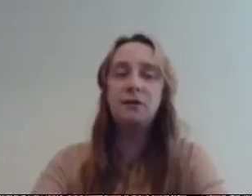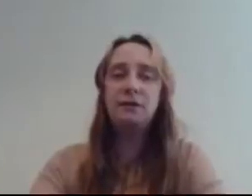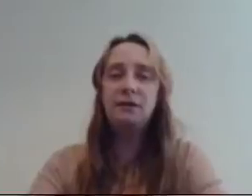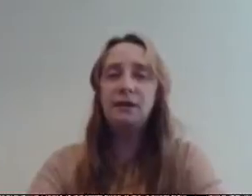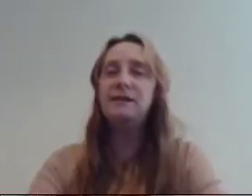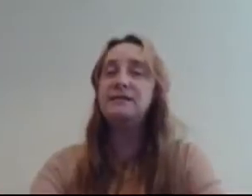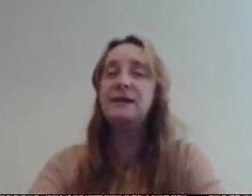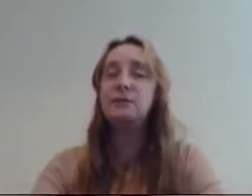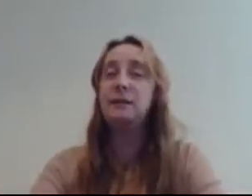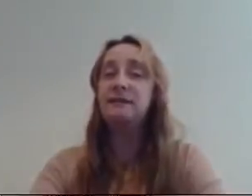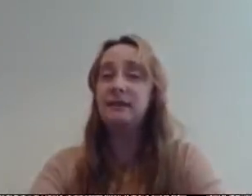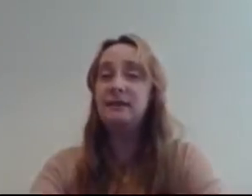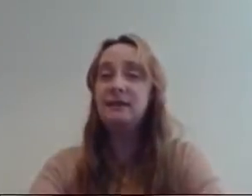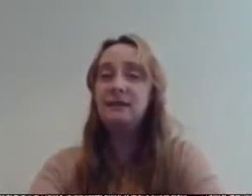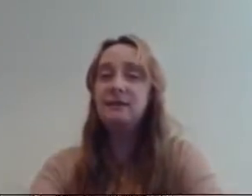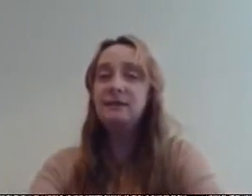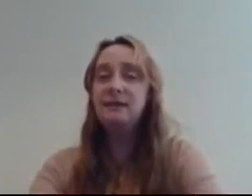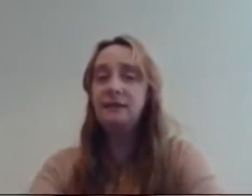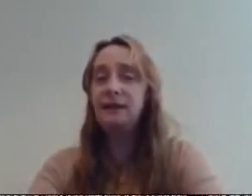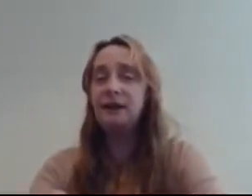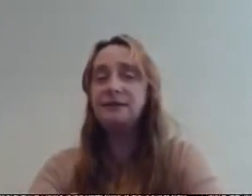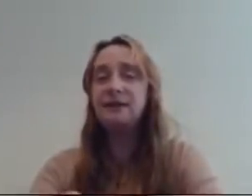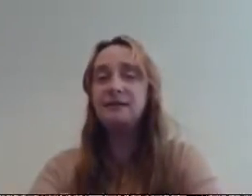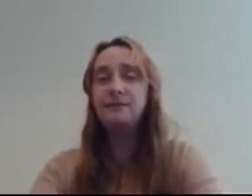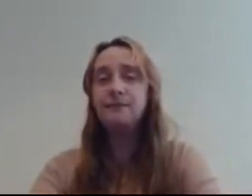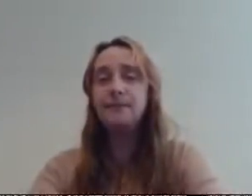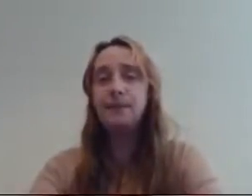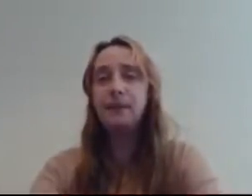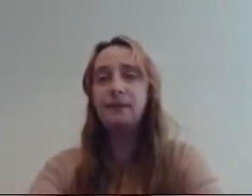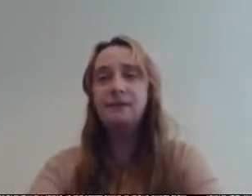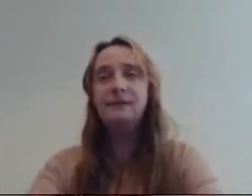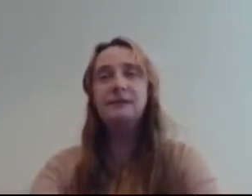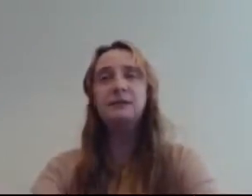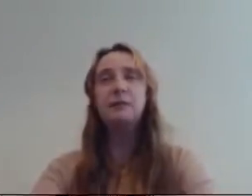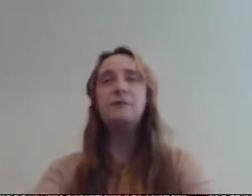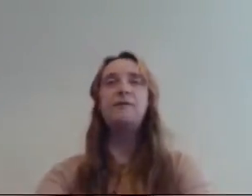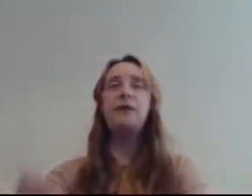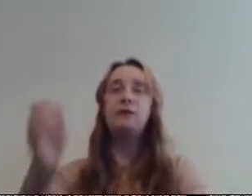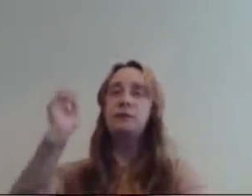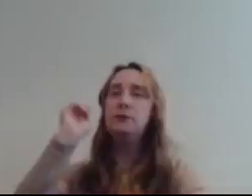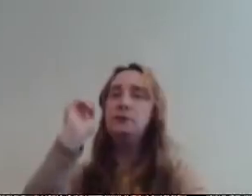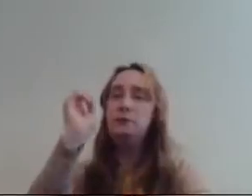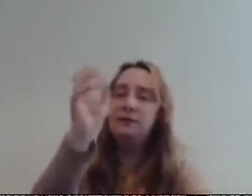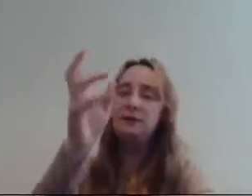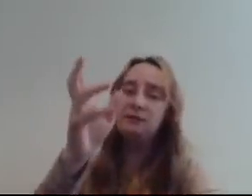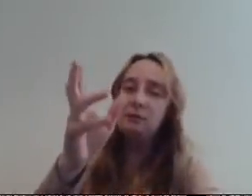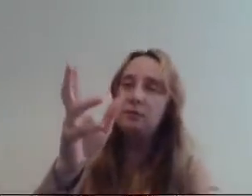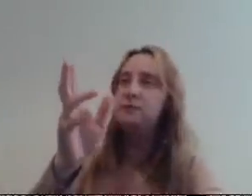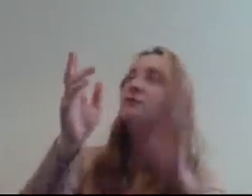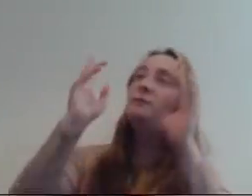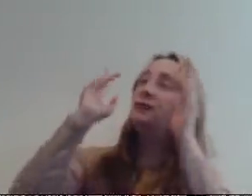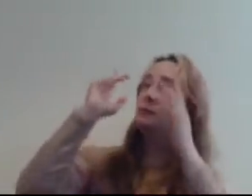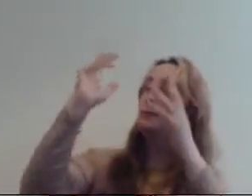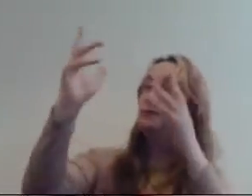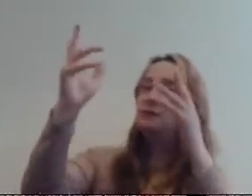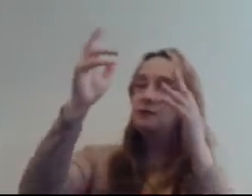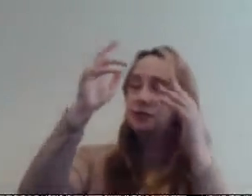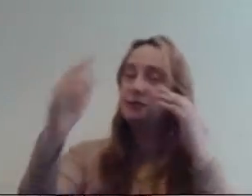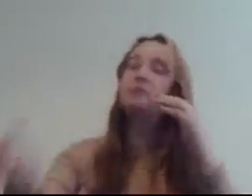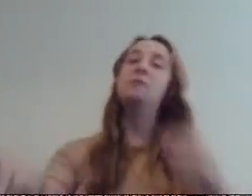and a size man tae that last they had that's why if they fire wee wee things at them you'll see the vehicles coming she didn't make